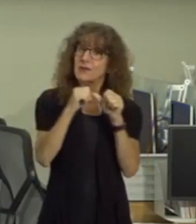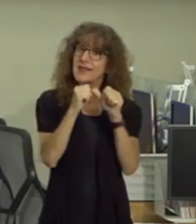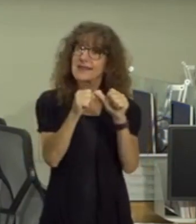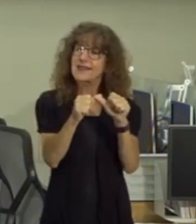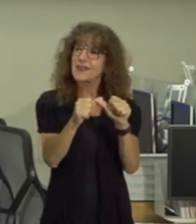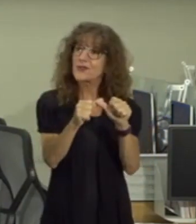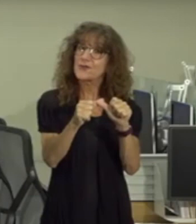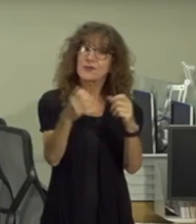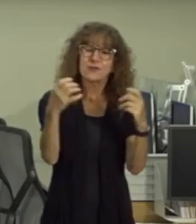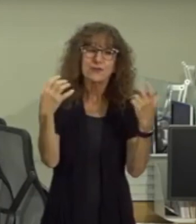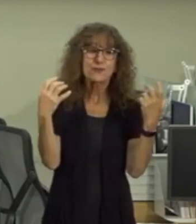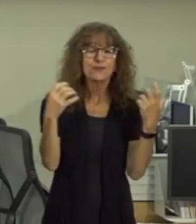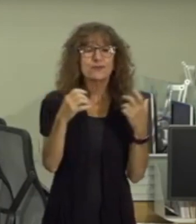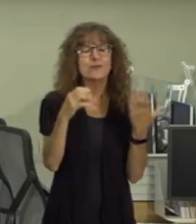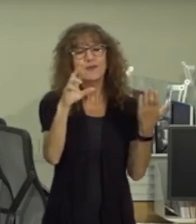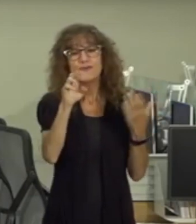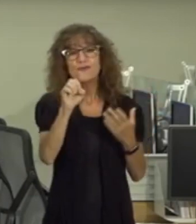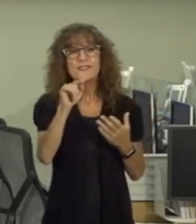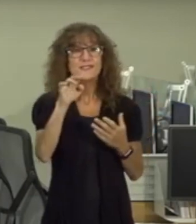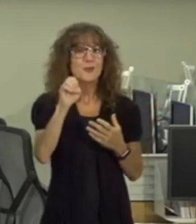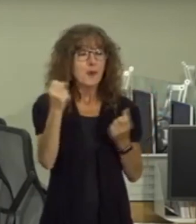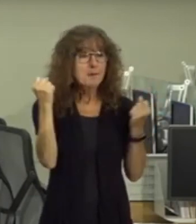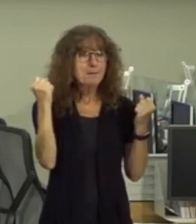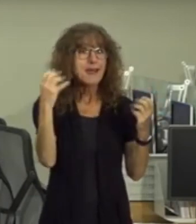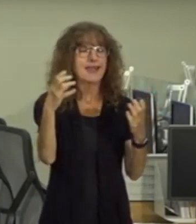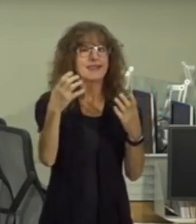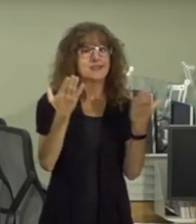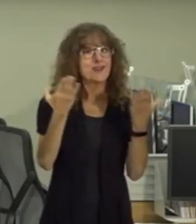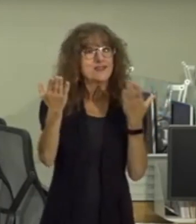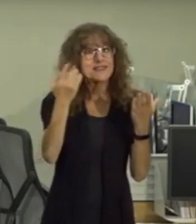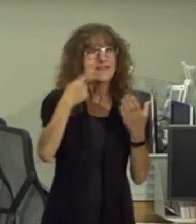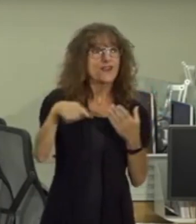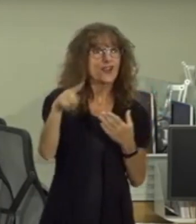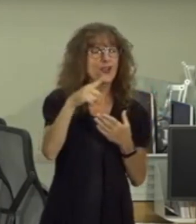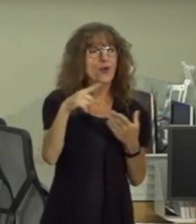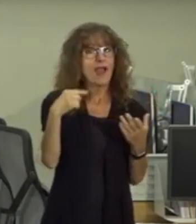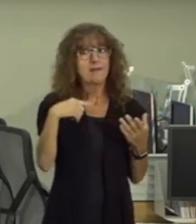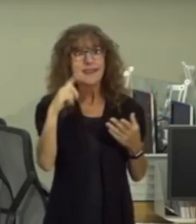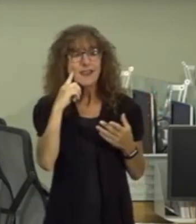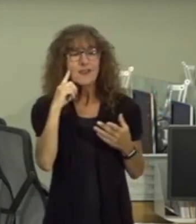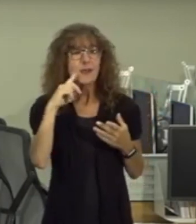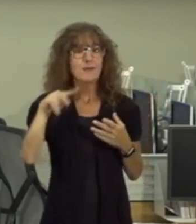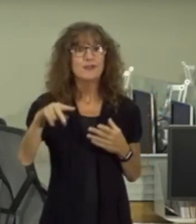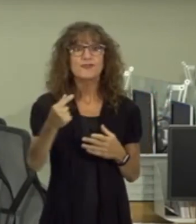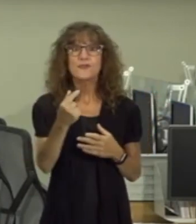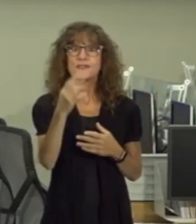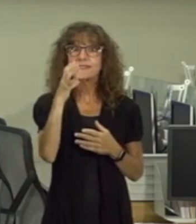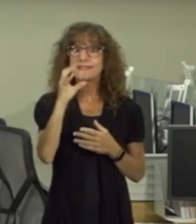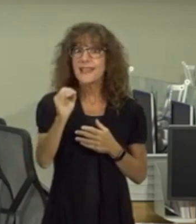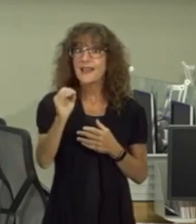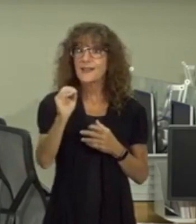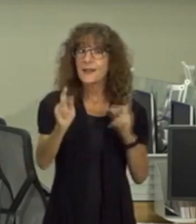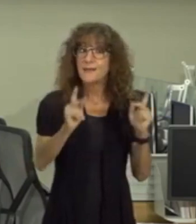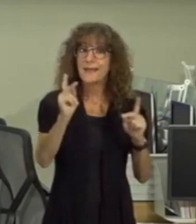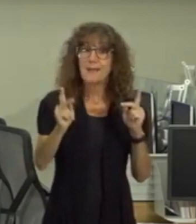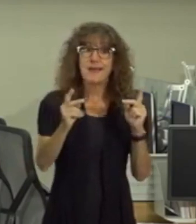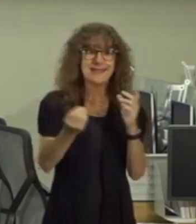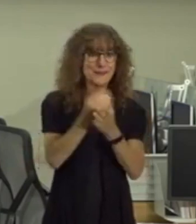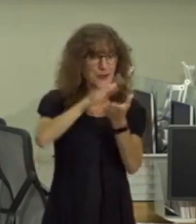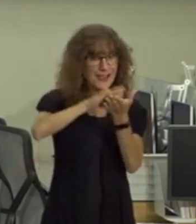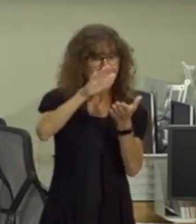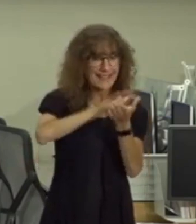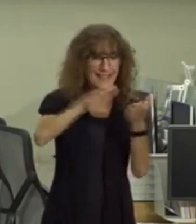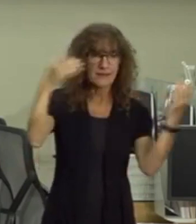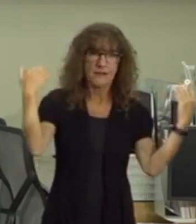continue to restore many of the services for our residents i've been hearing prince georgians as i mentioned to you use spring clean